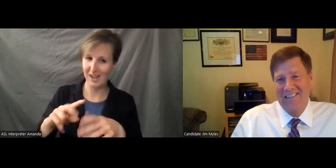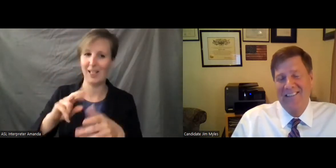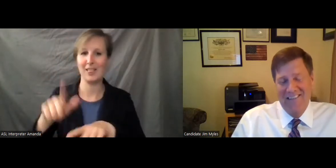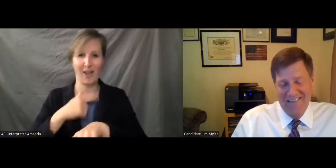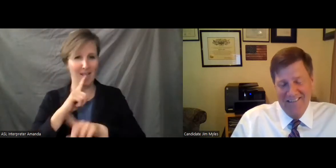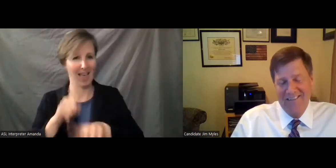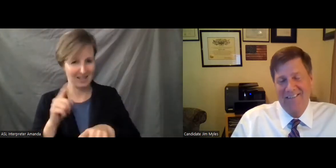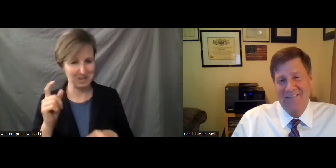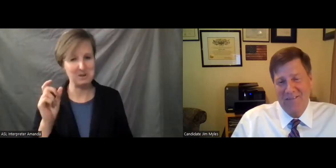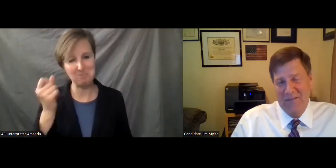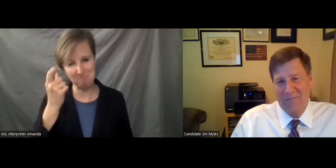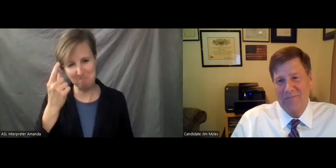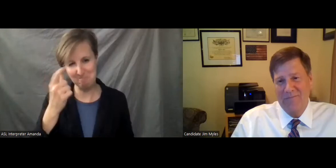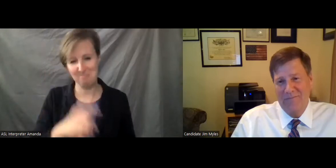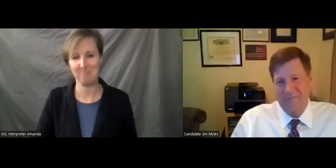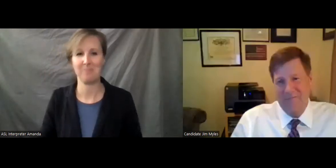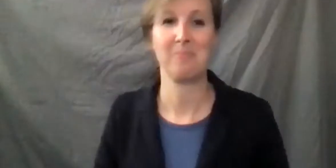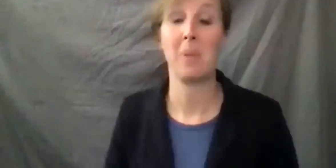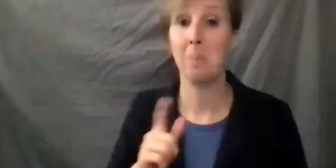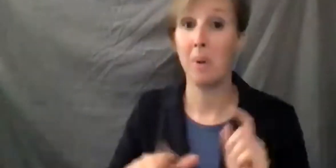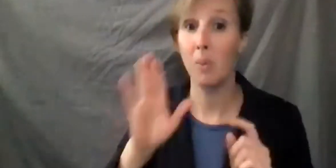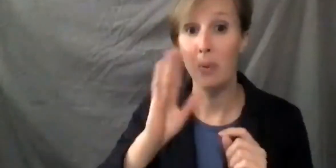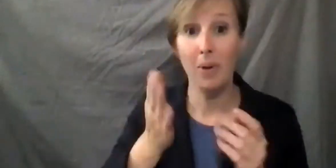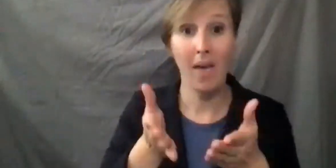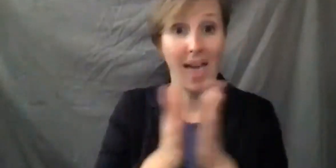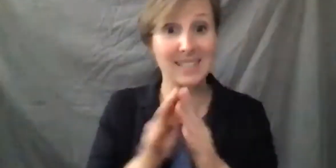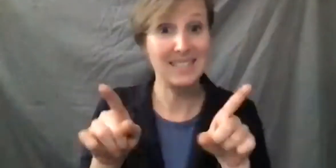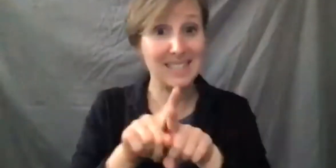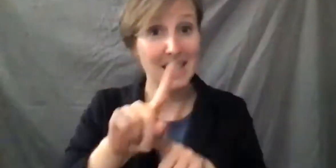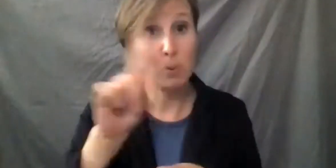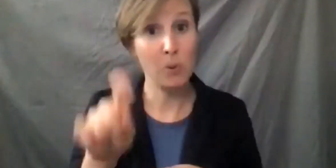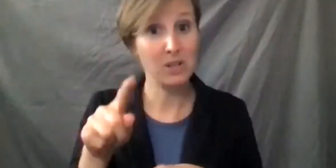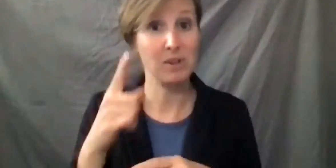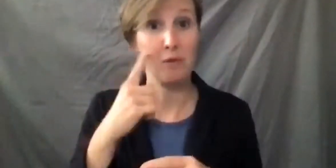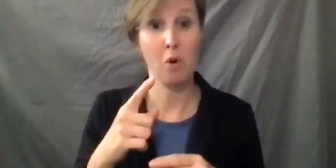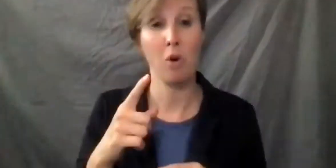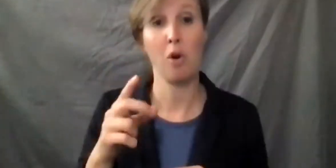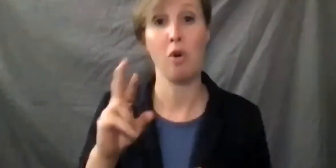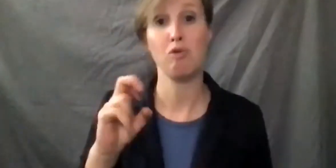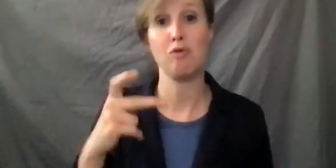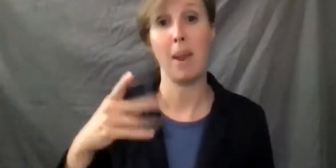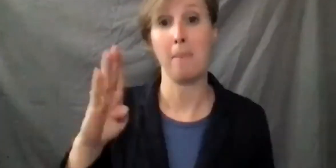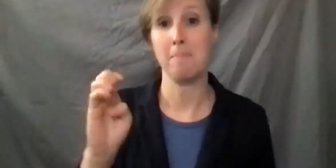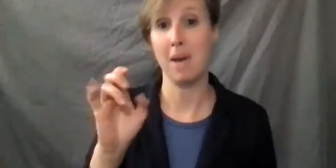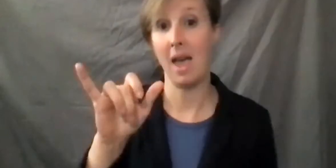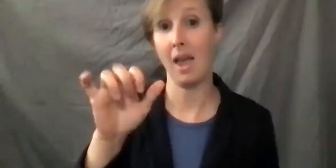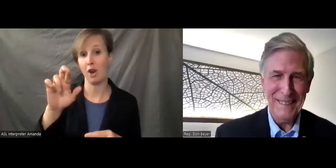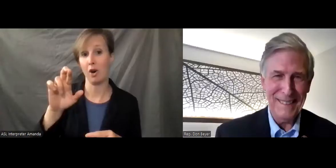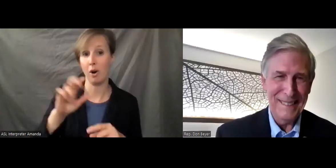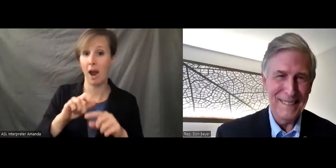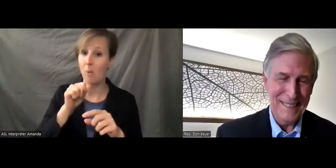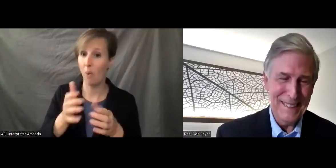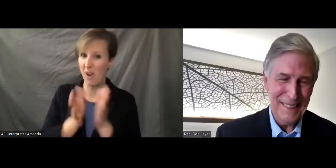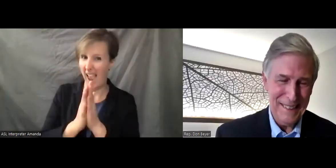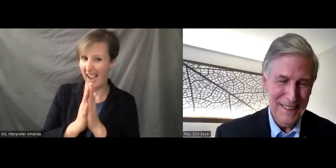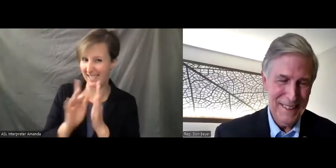anybody for that. But we will ask the same question now of Representative Byer, but I won't ask the super long question again.